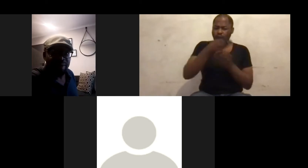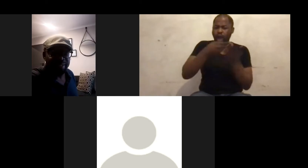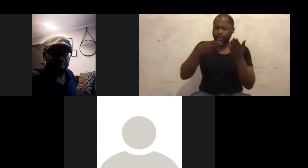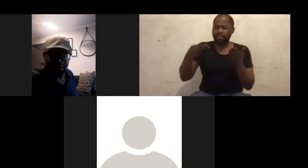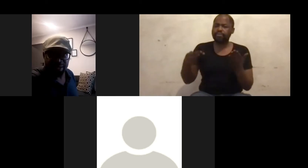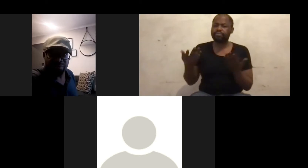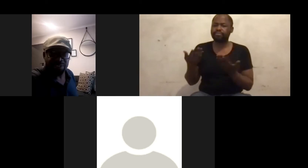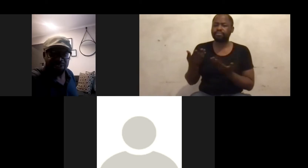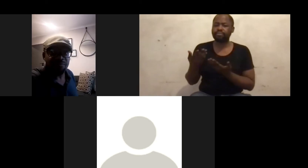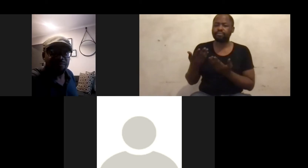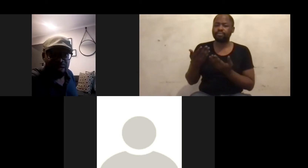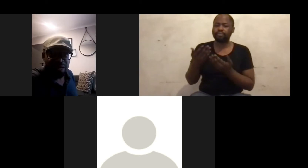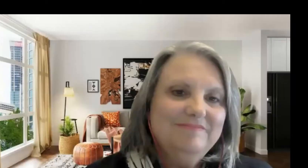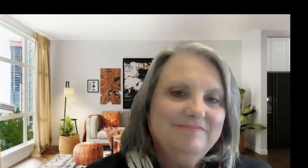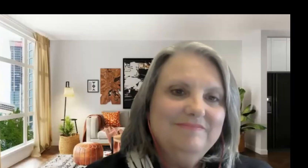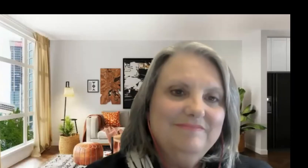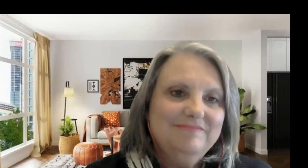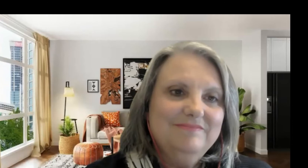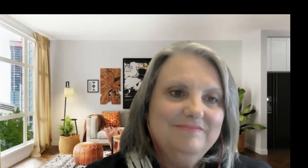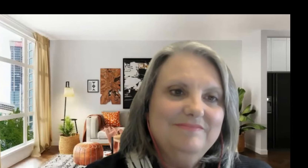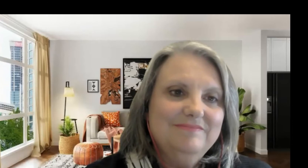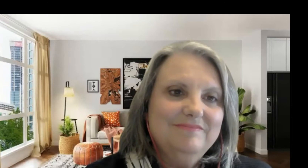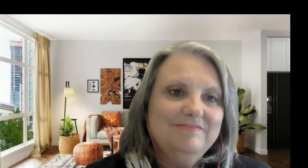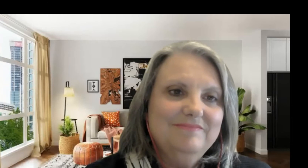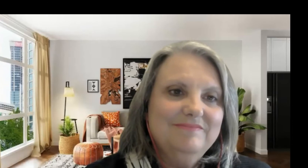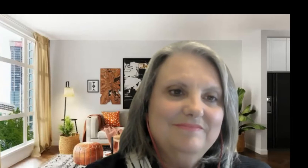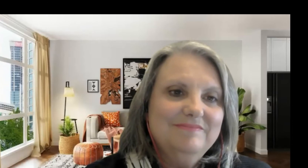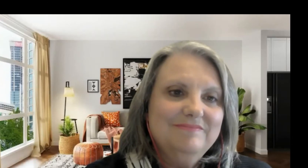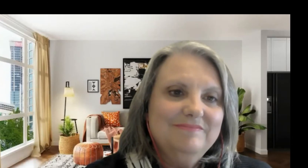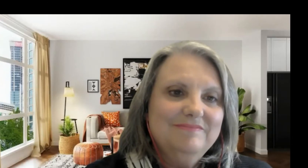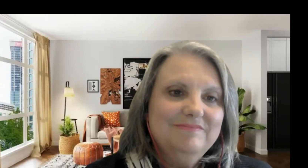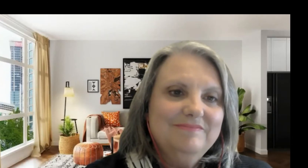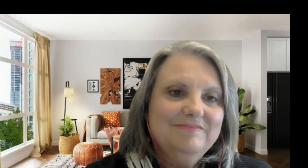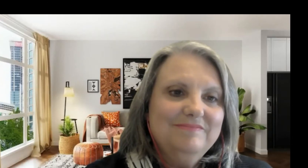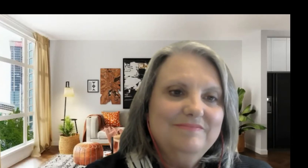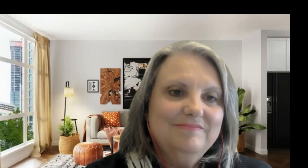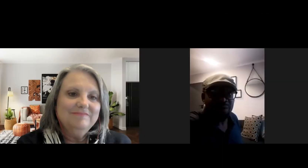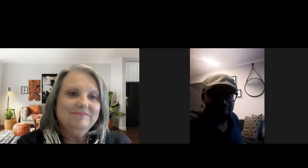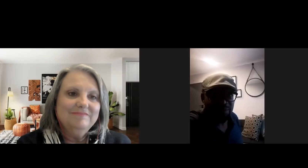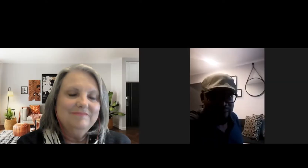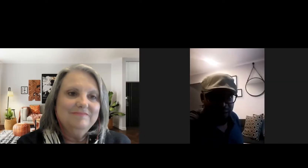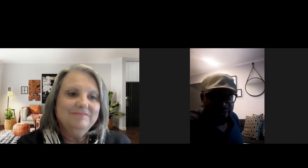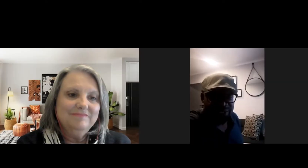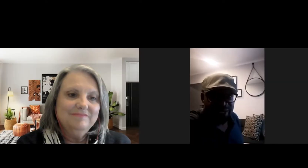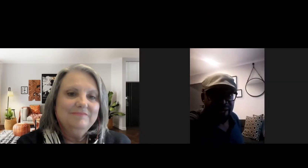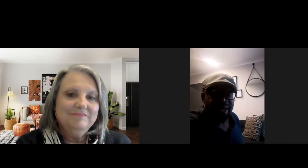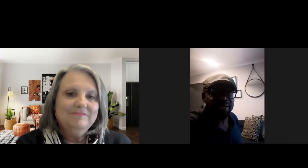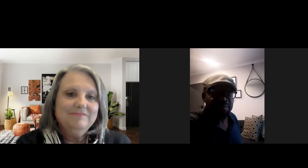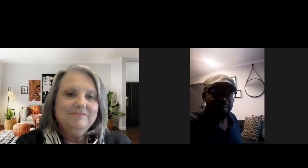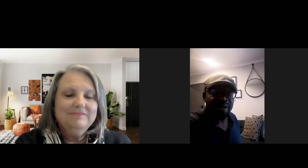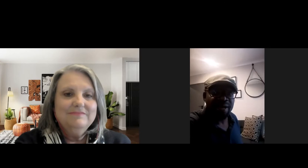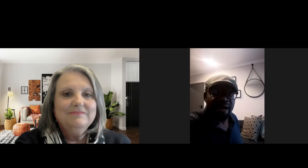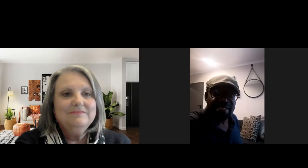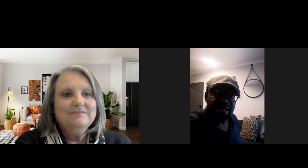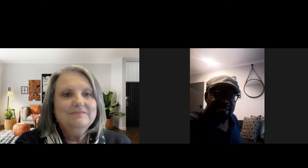you had better be in a position of filling those pages with artistry, not only in terms of drawing, but also in terms of language. And